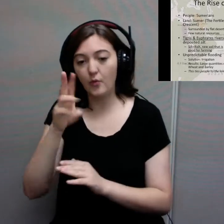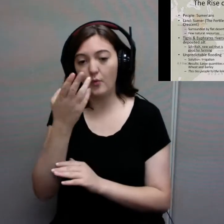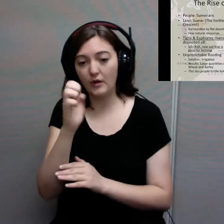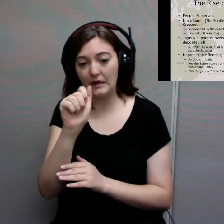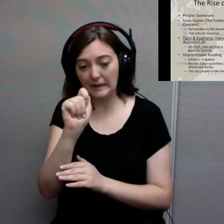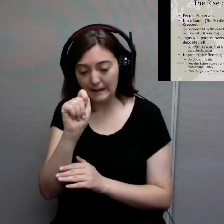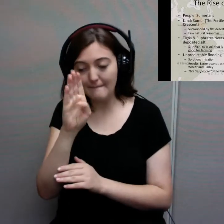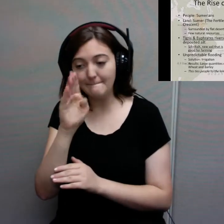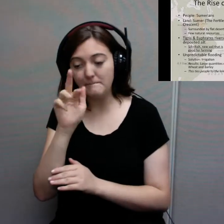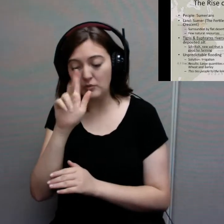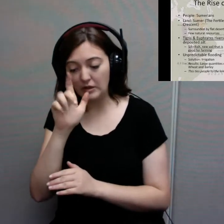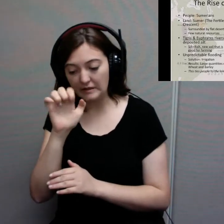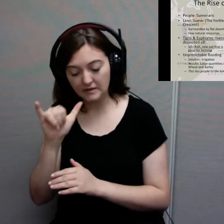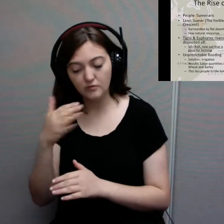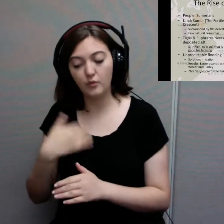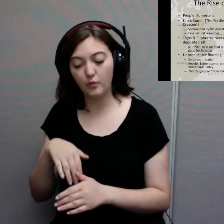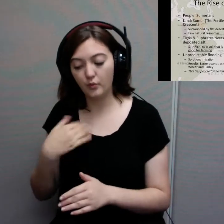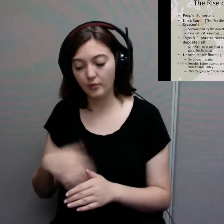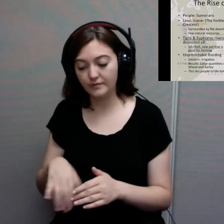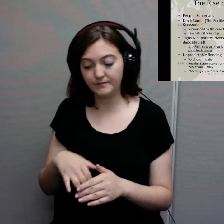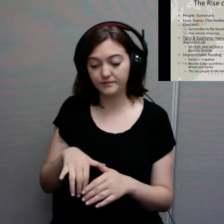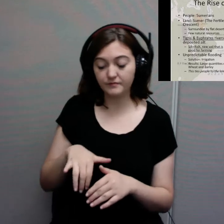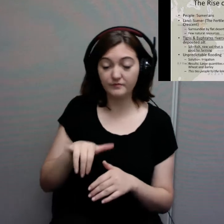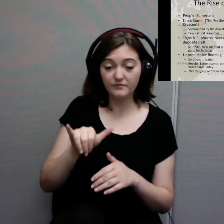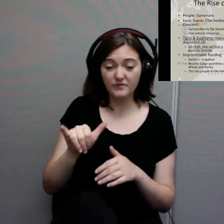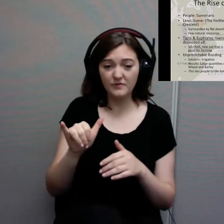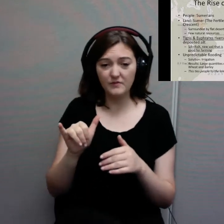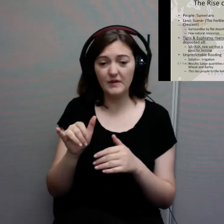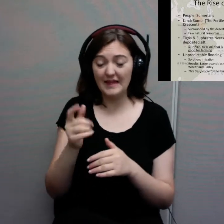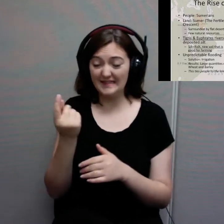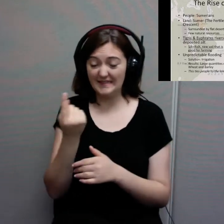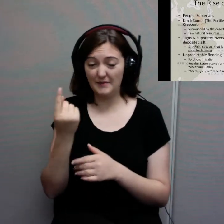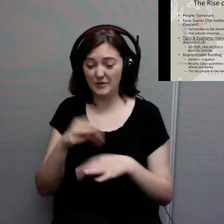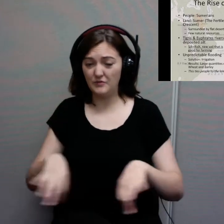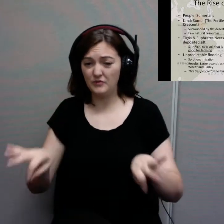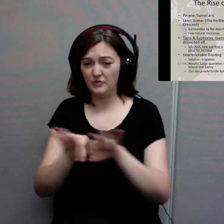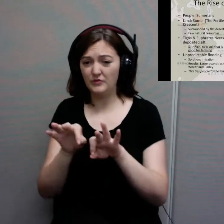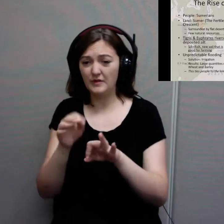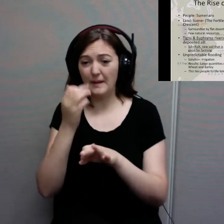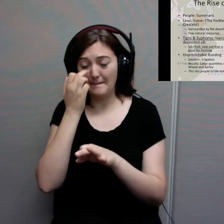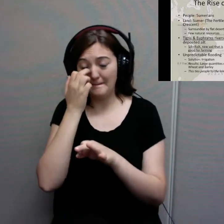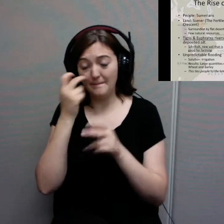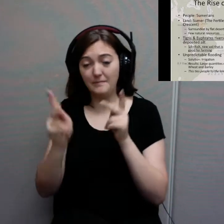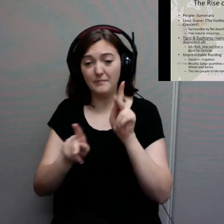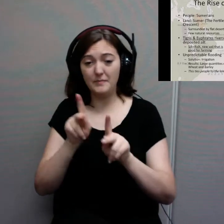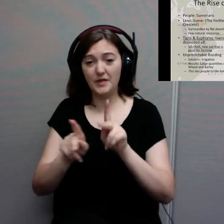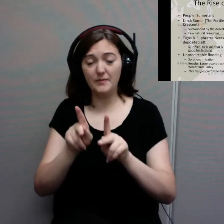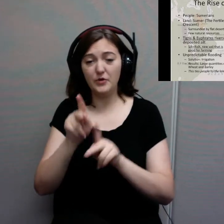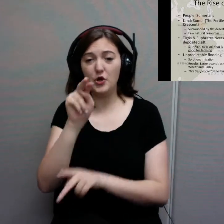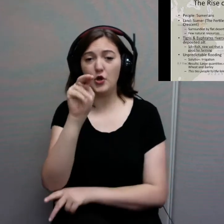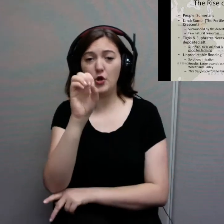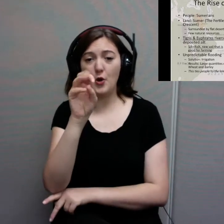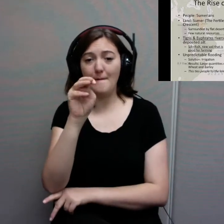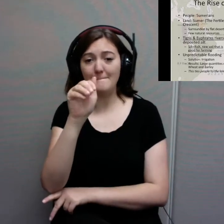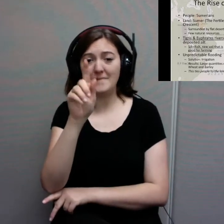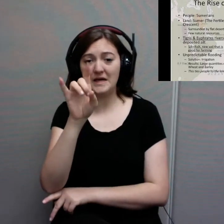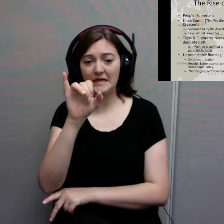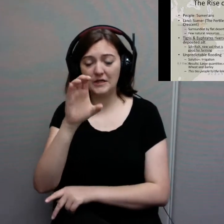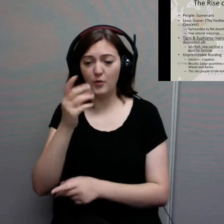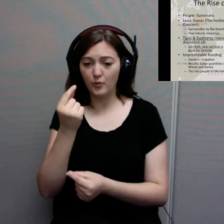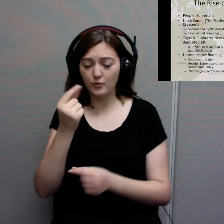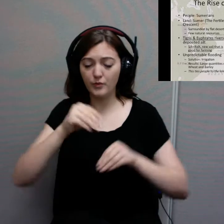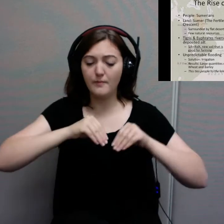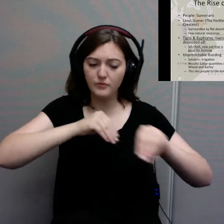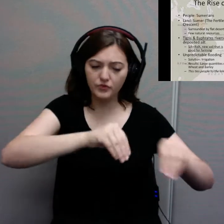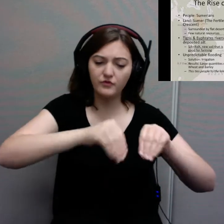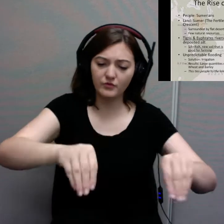something very important. Because before this, people were constantly moving. They were nomadic. They were hunting. They were gathering. But